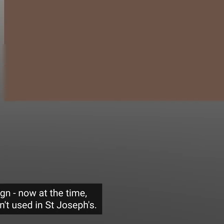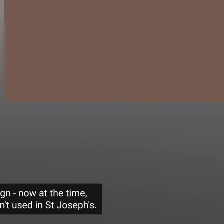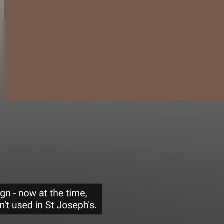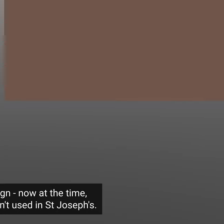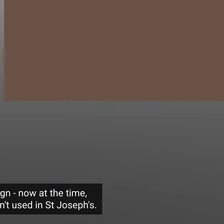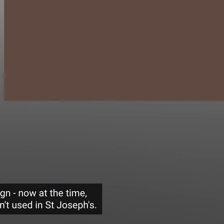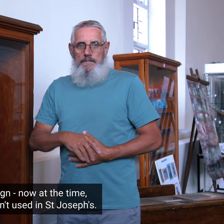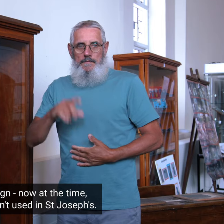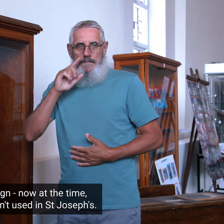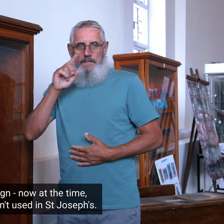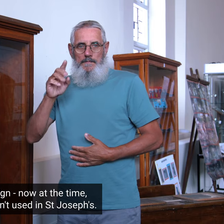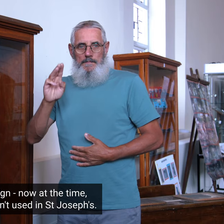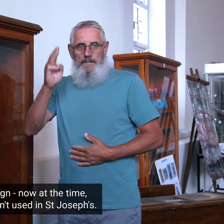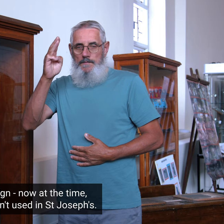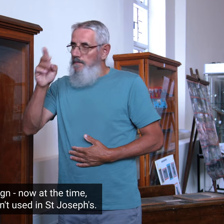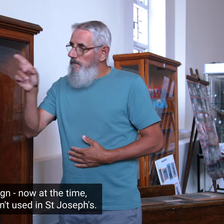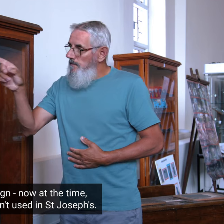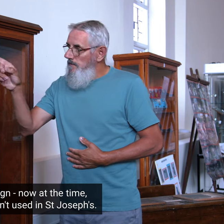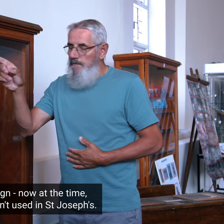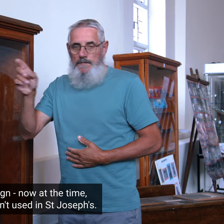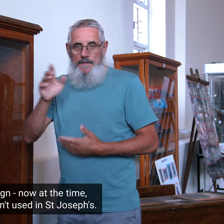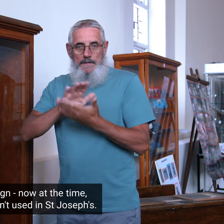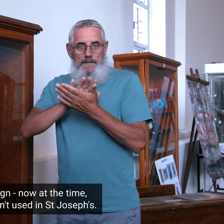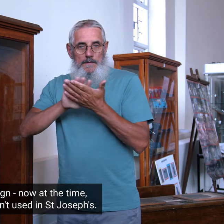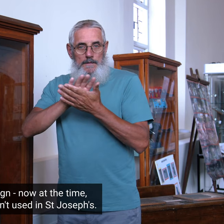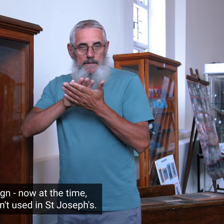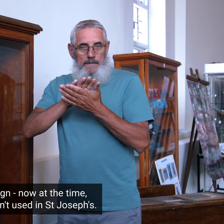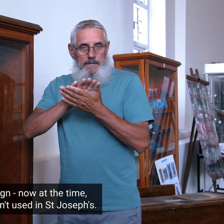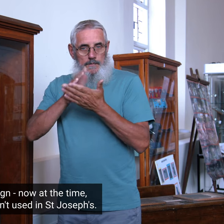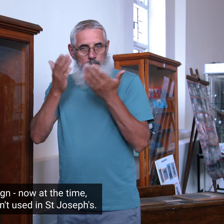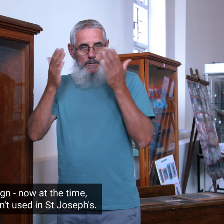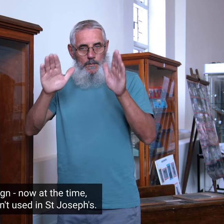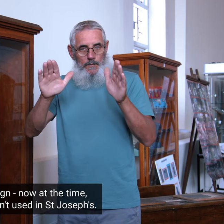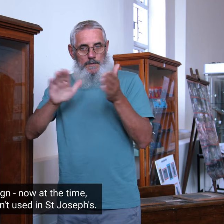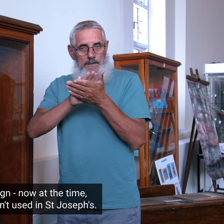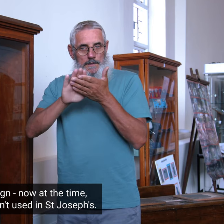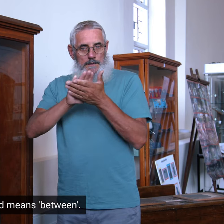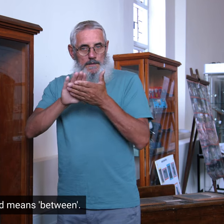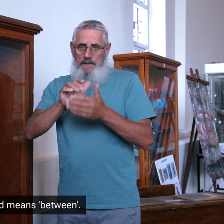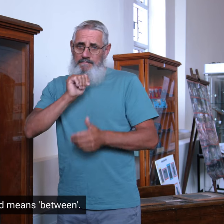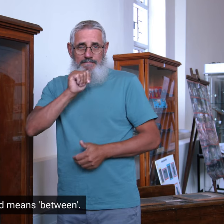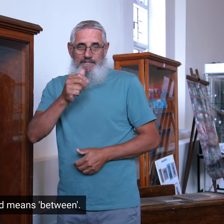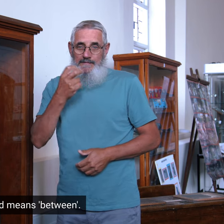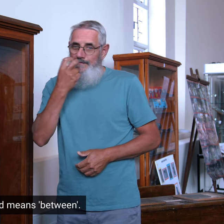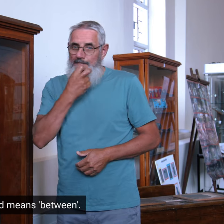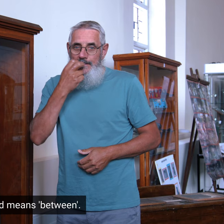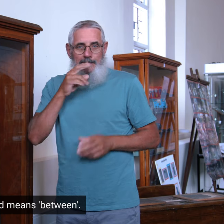You see the picture here? It's a picture of a sign. Now, at the time, the oral method wasn't used in St. Joseph's.